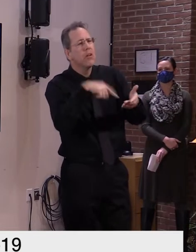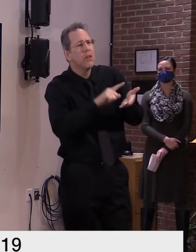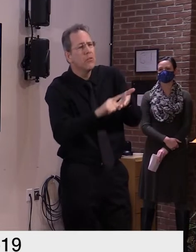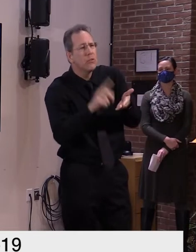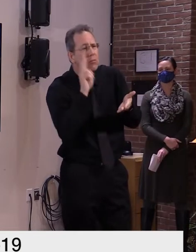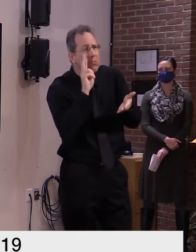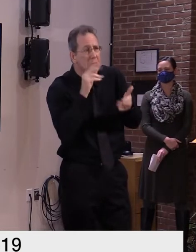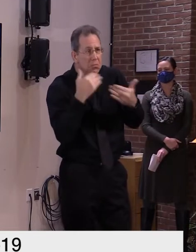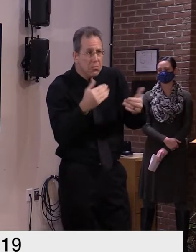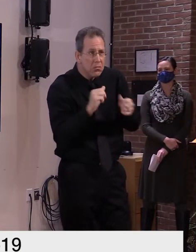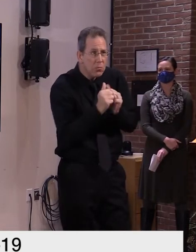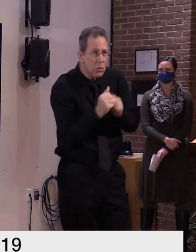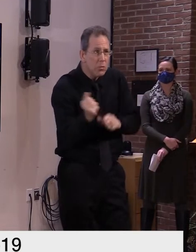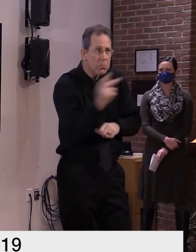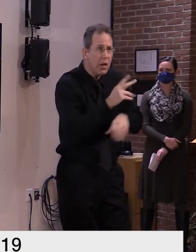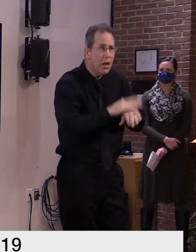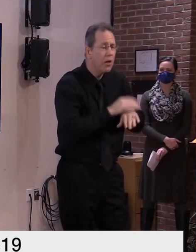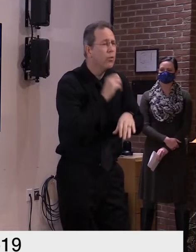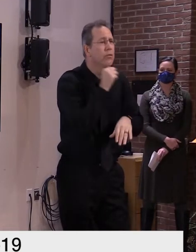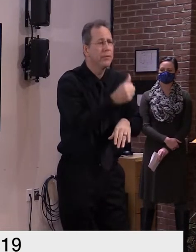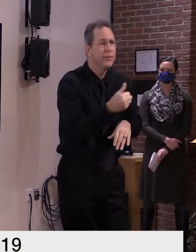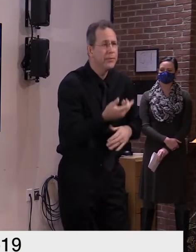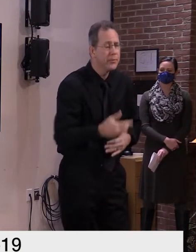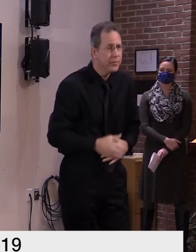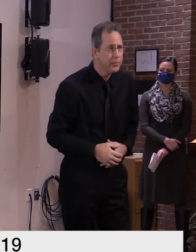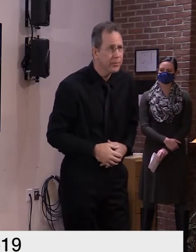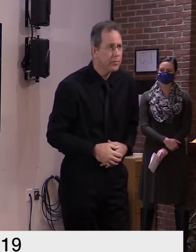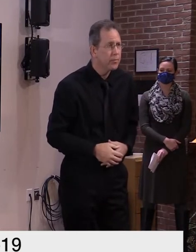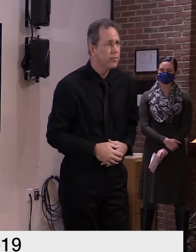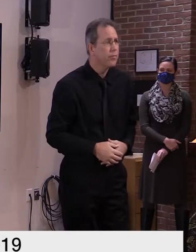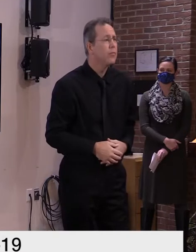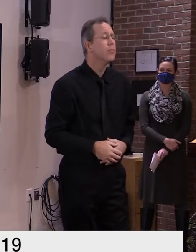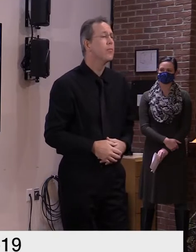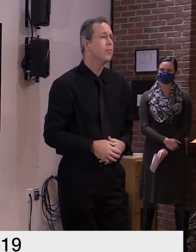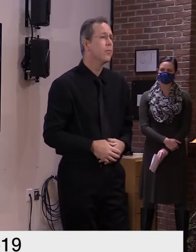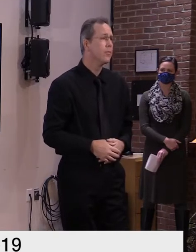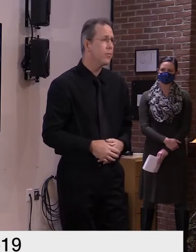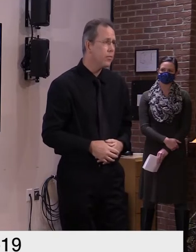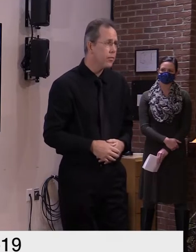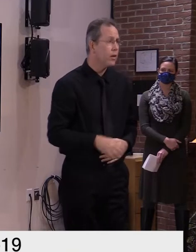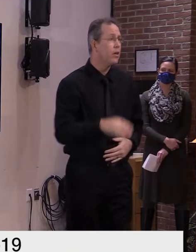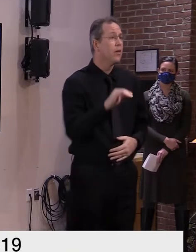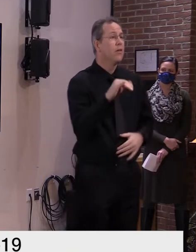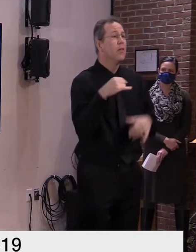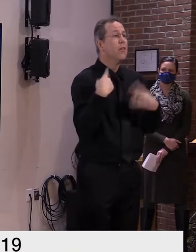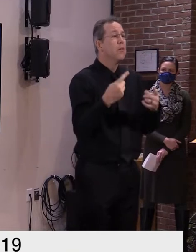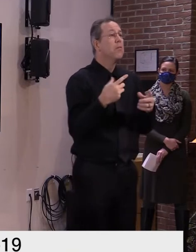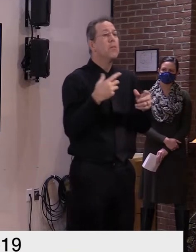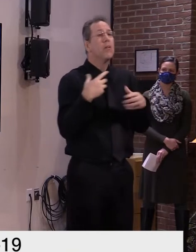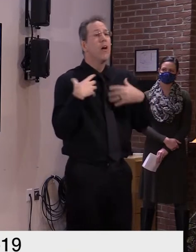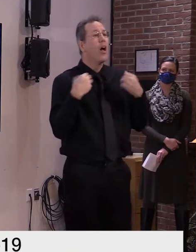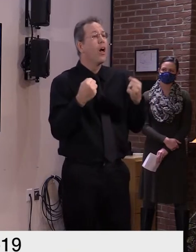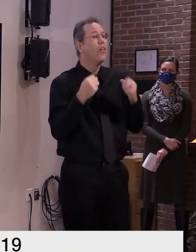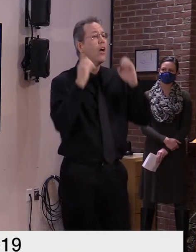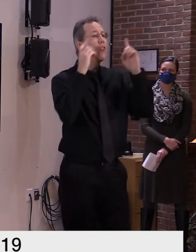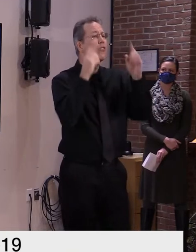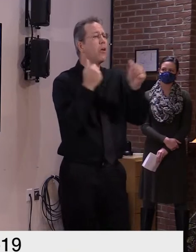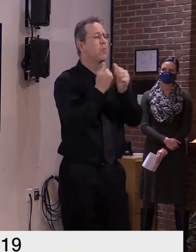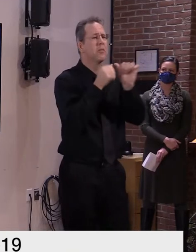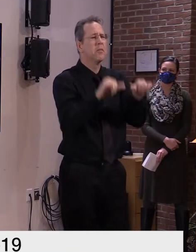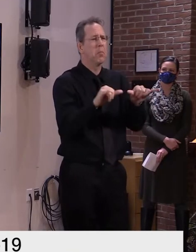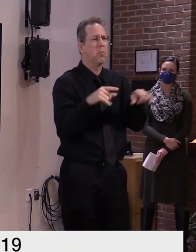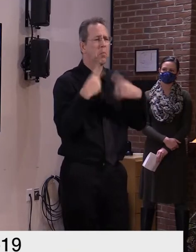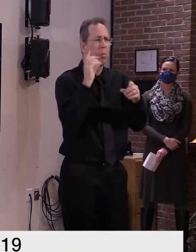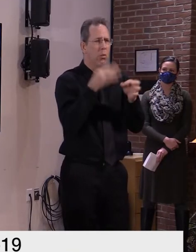as well as our usual health and education updates on fridays today we have announcements